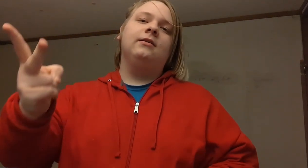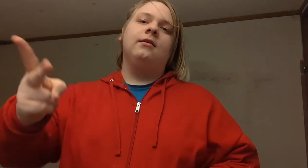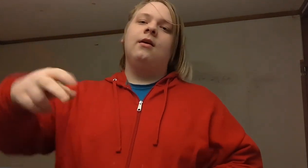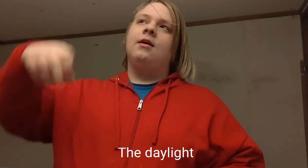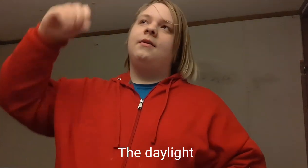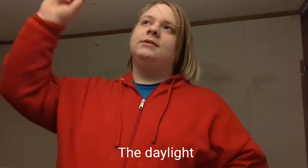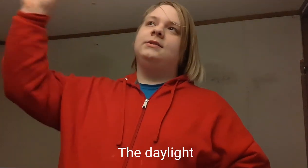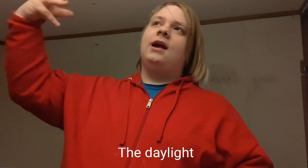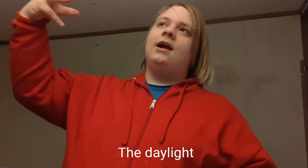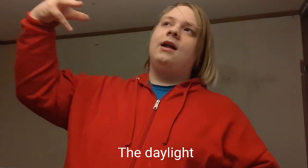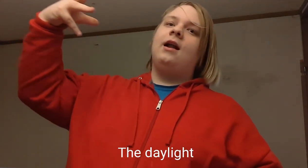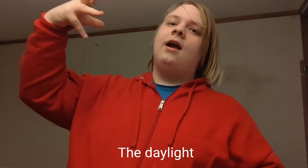daylight